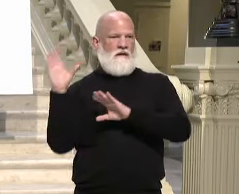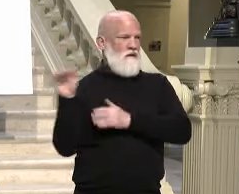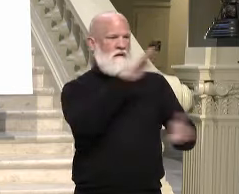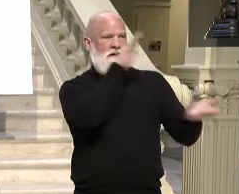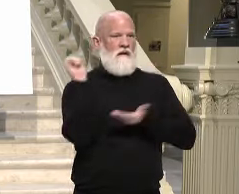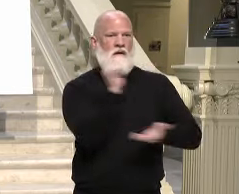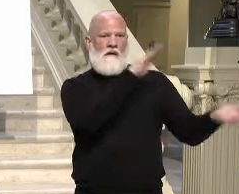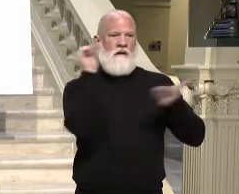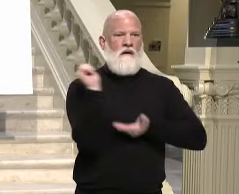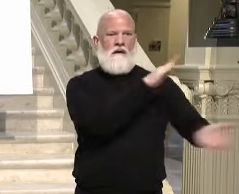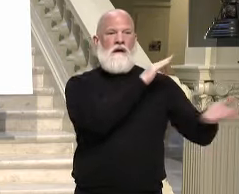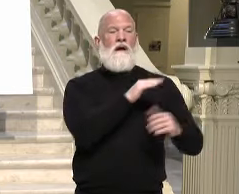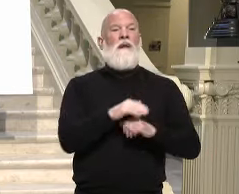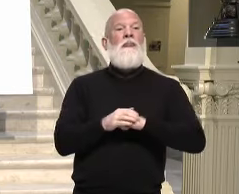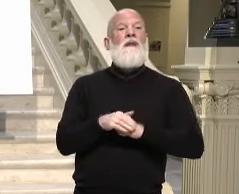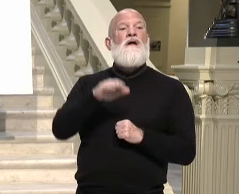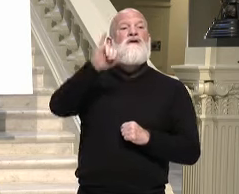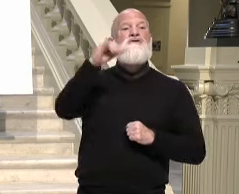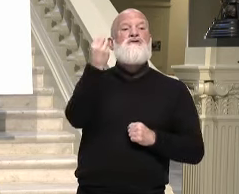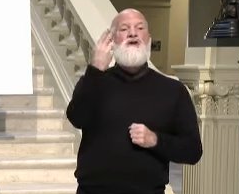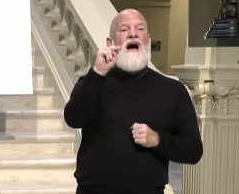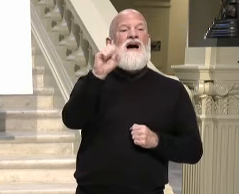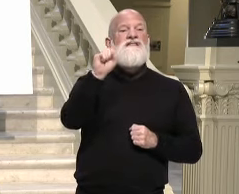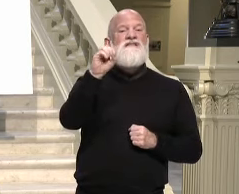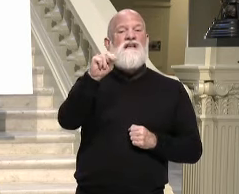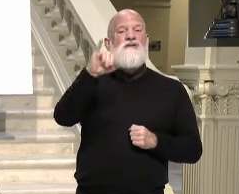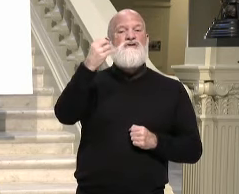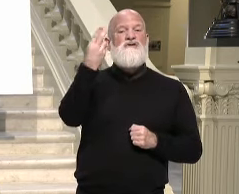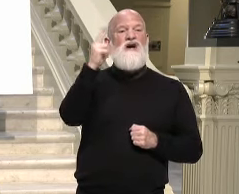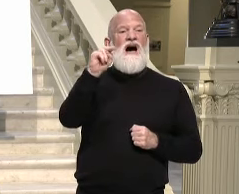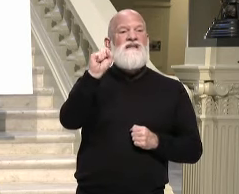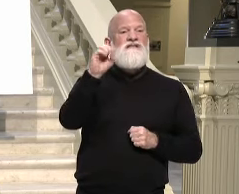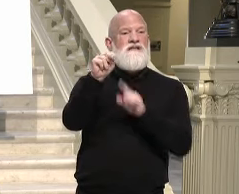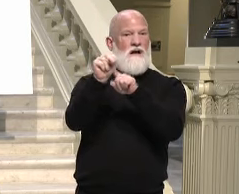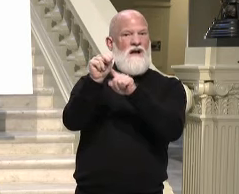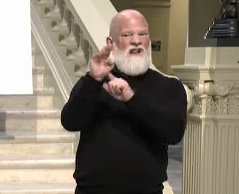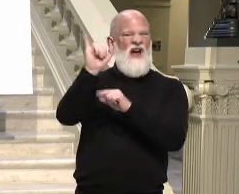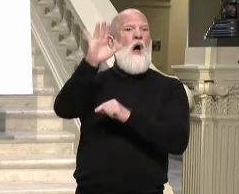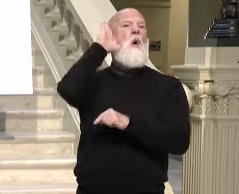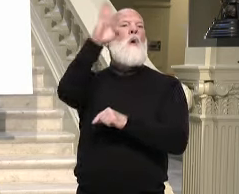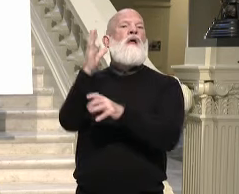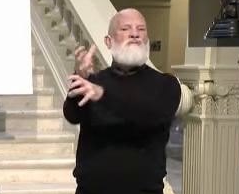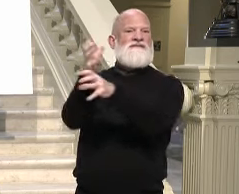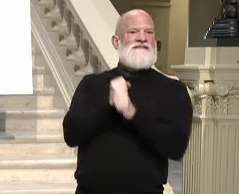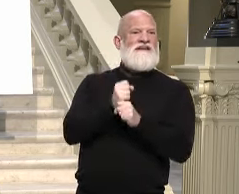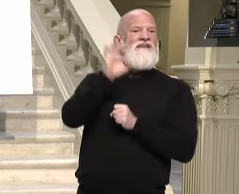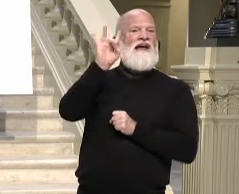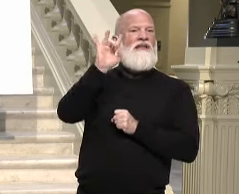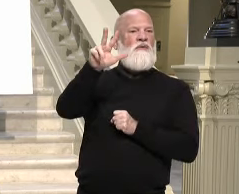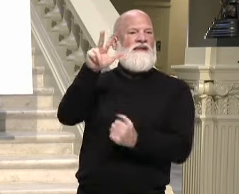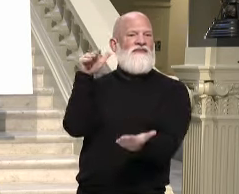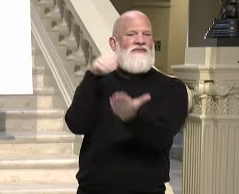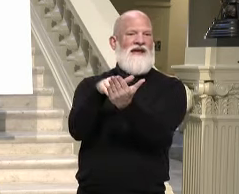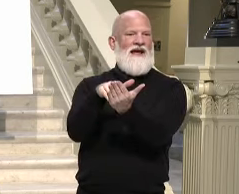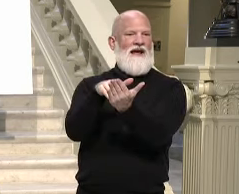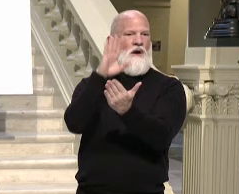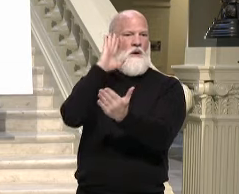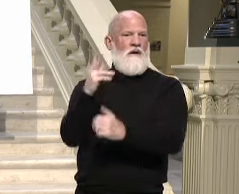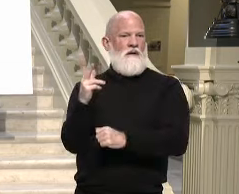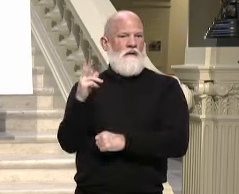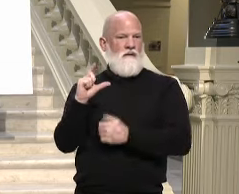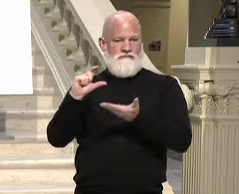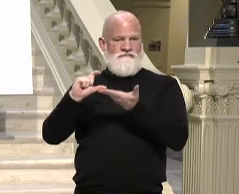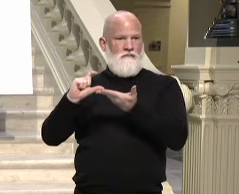,000 doses this week. We will be prioritizing those doses for our educators to expedite a full